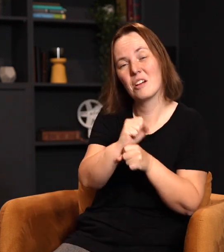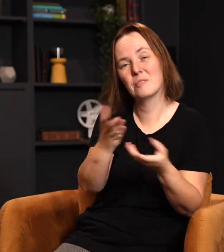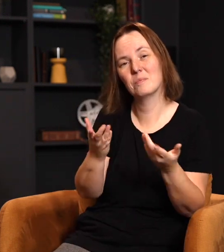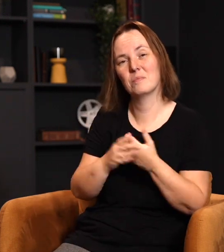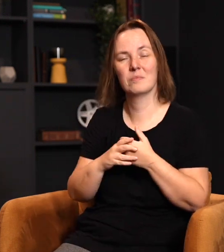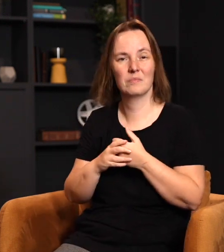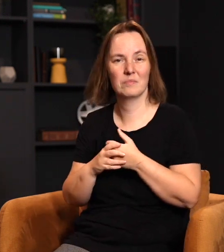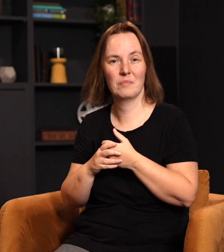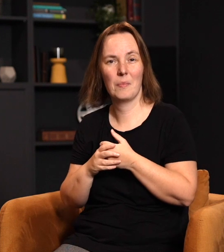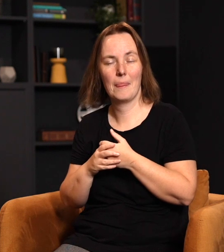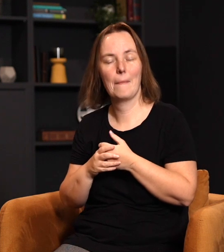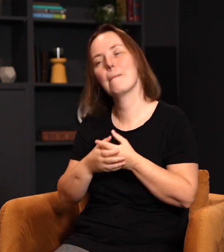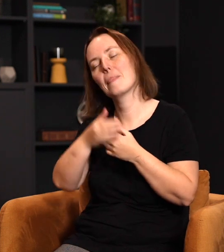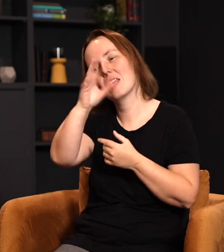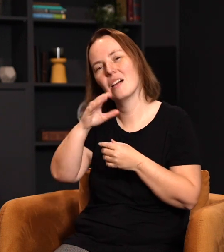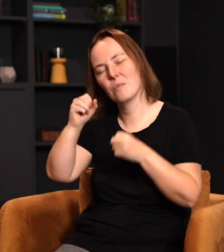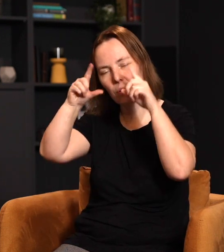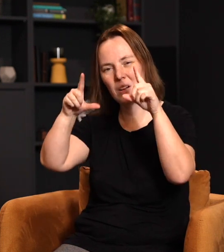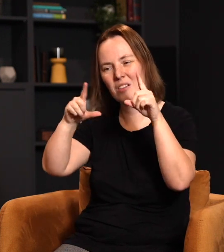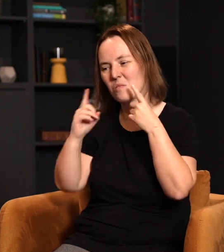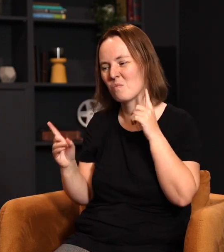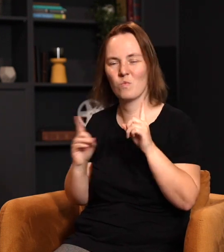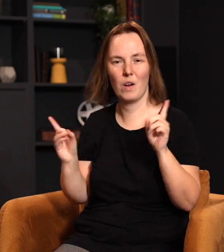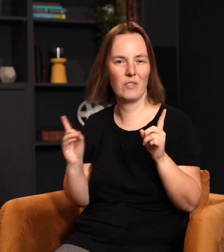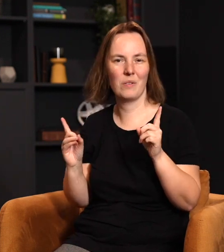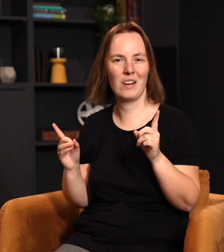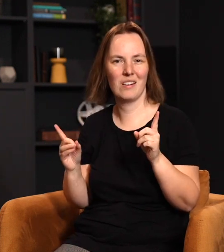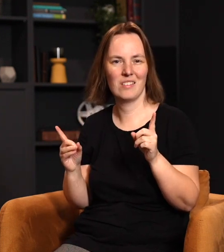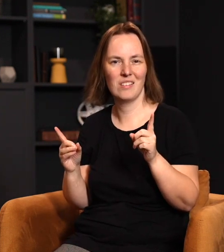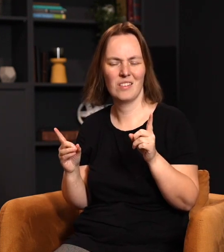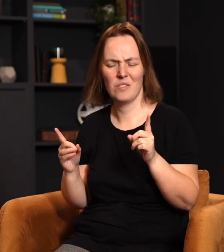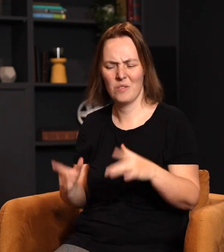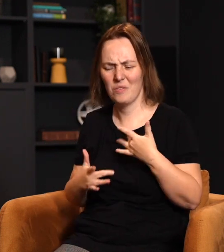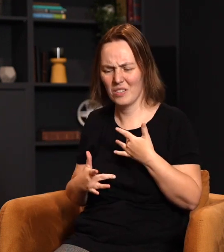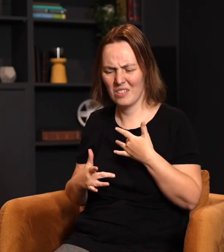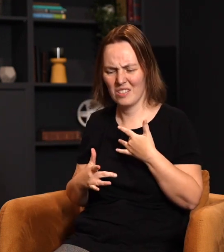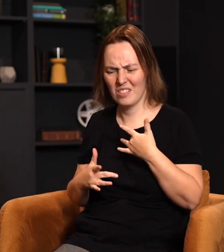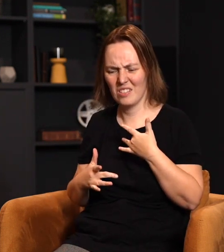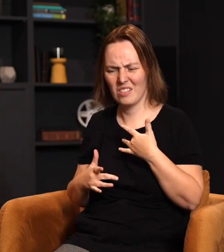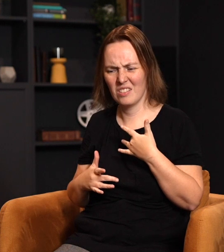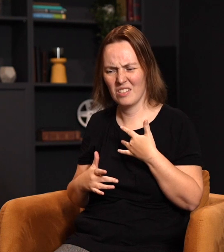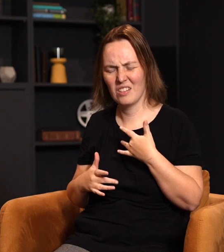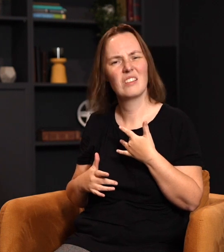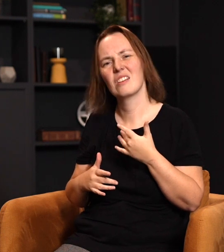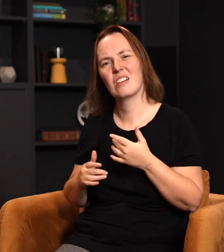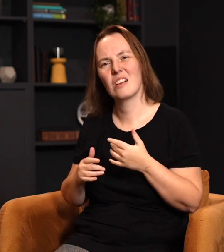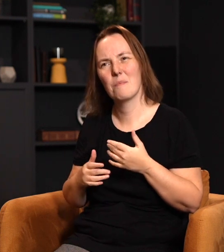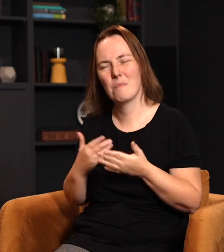My prayer is that God would even just open our eyes wherever we may be. Wherever we are, where we feel we're on the defense. You may be